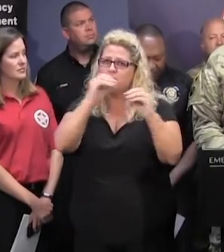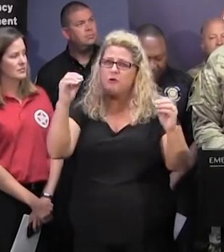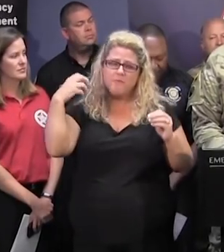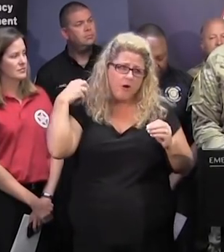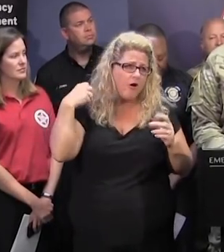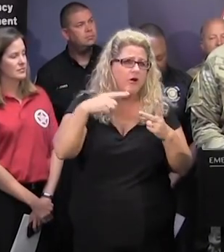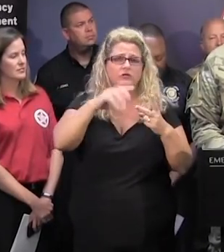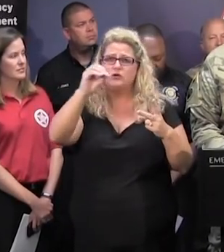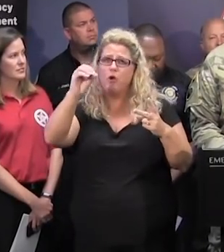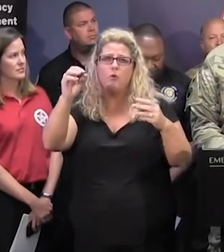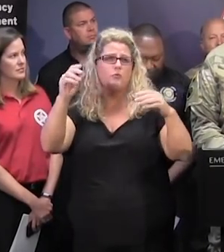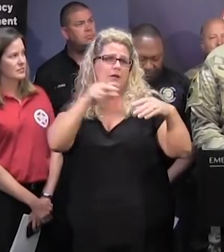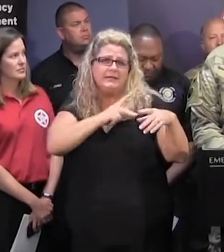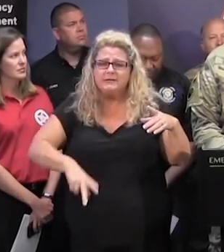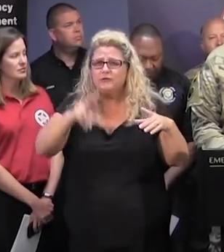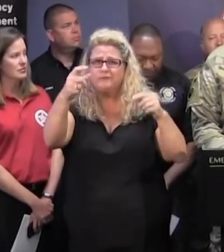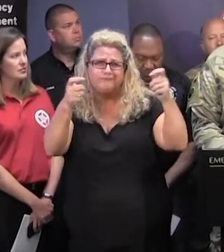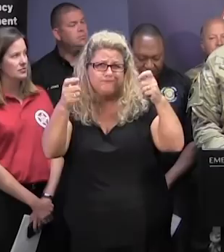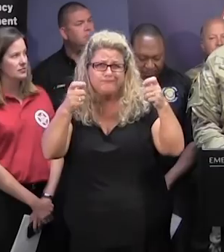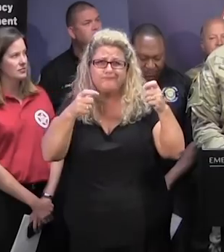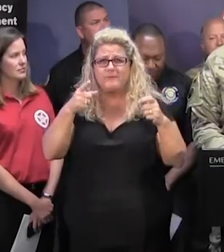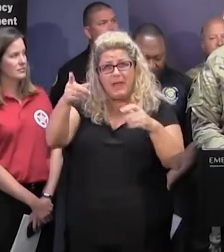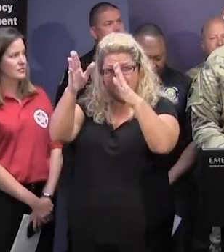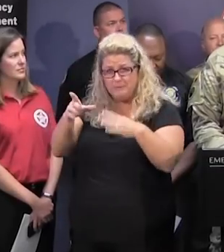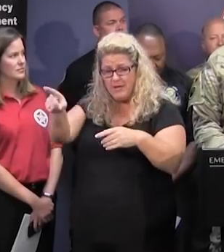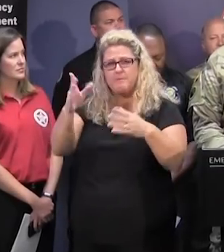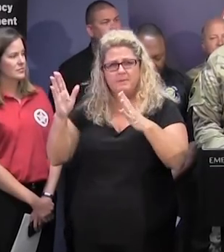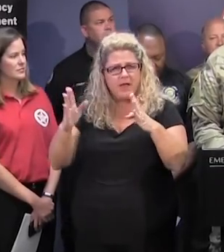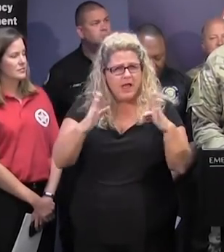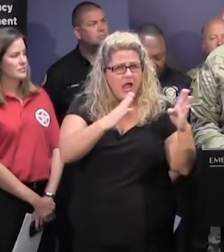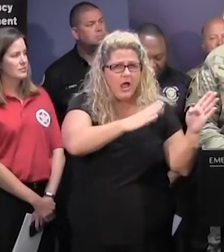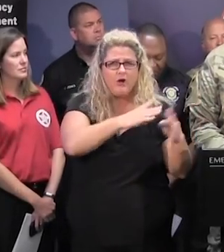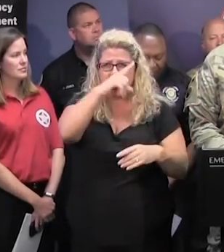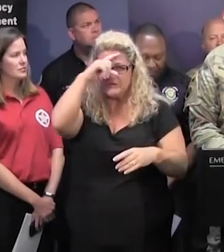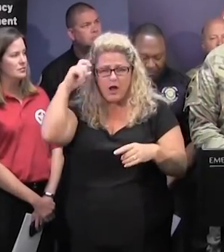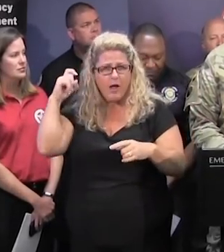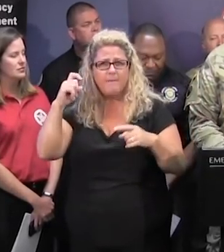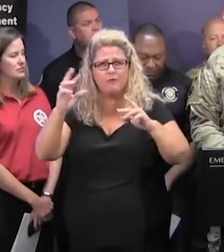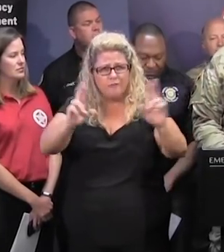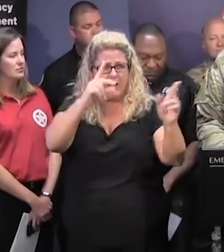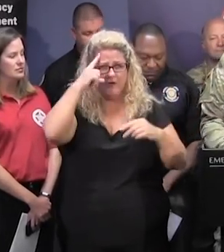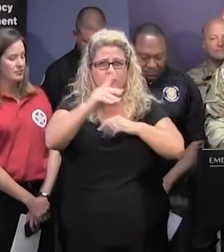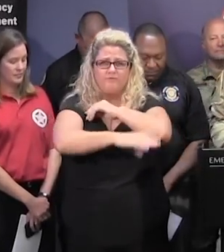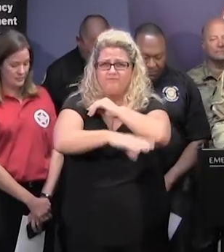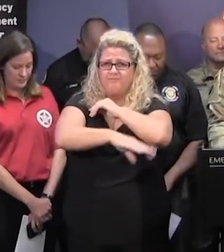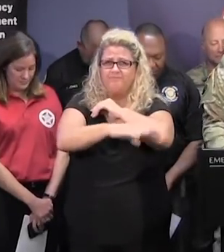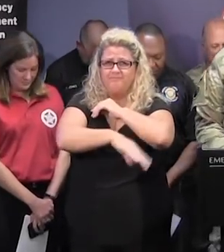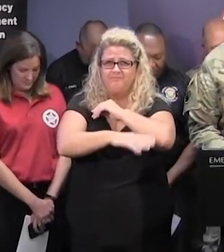officer, or ruler, she prepares her bread in summer and gathers her food in harvest. Let's pray.